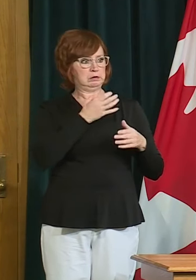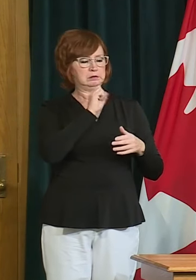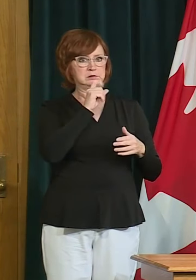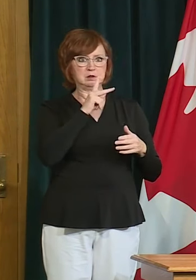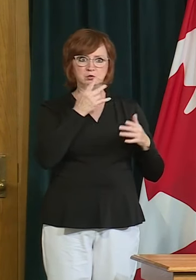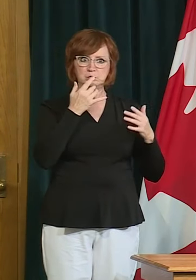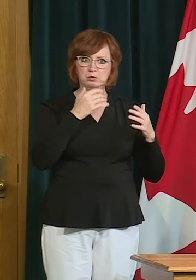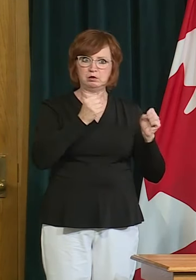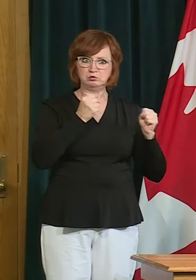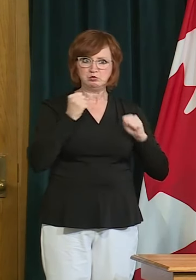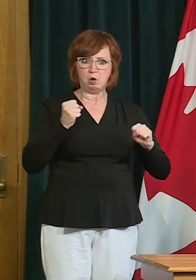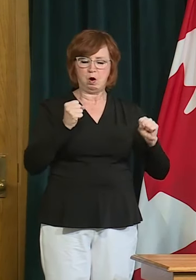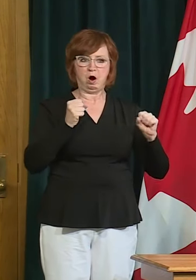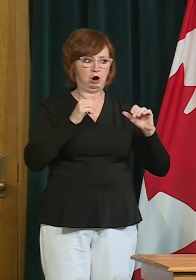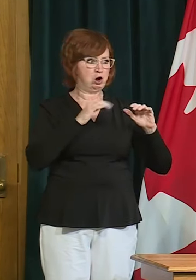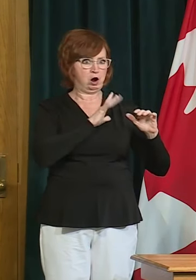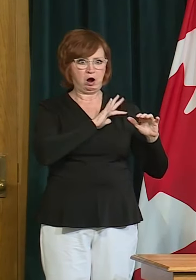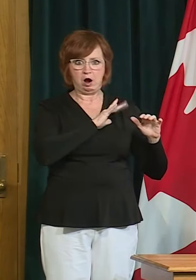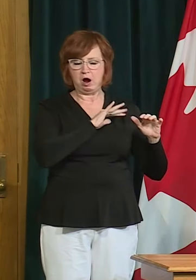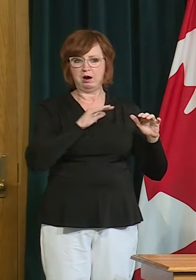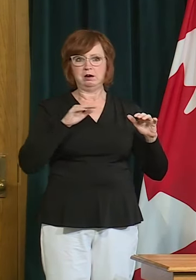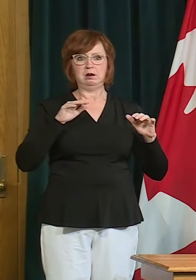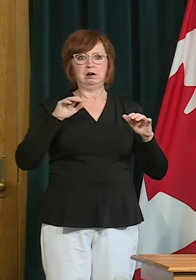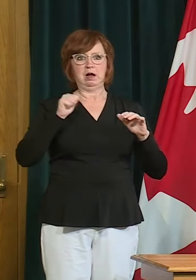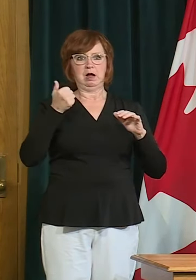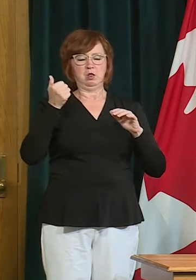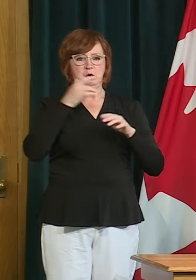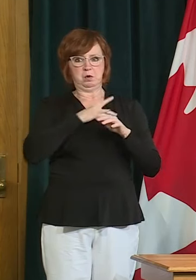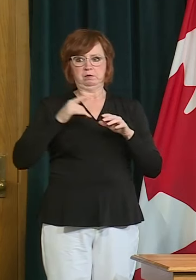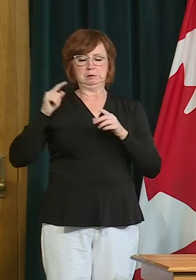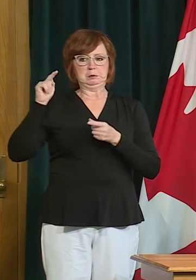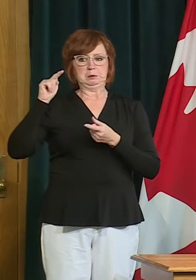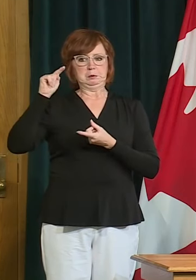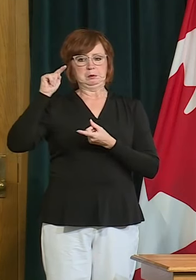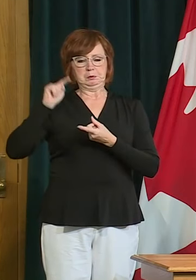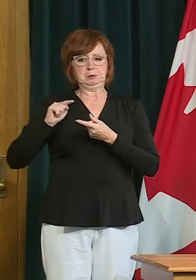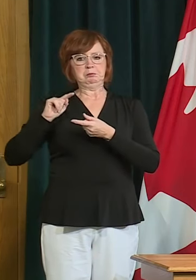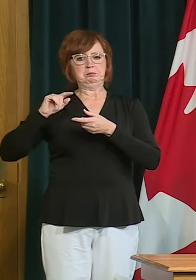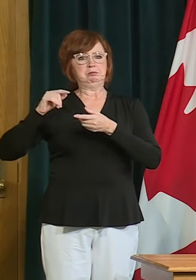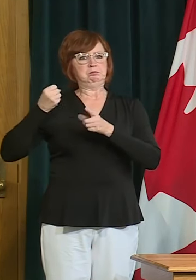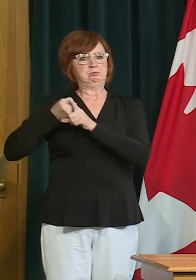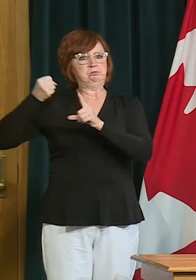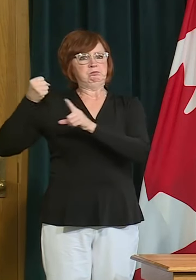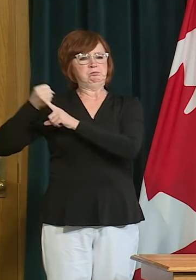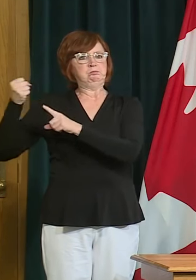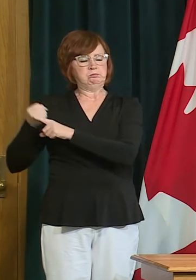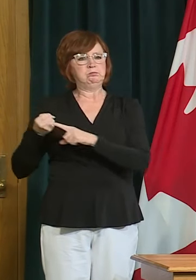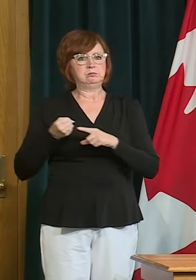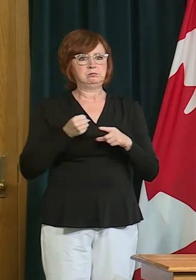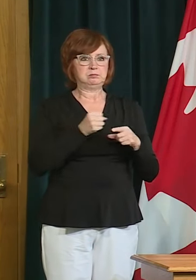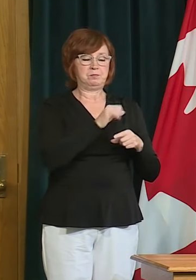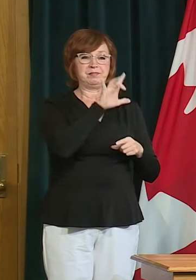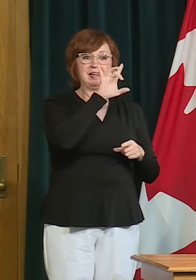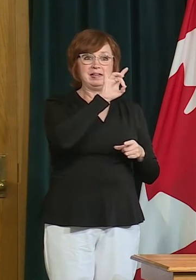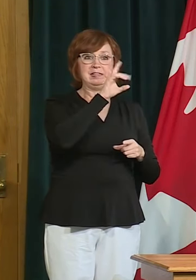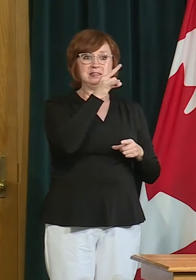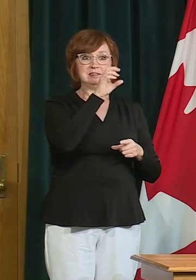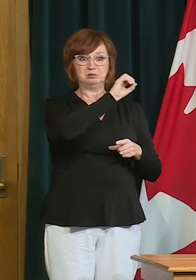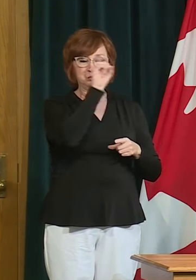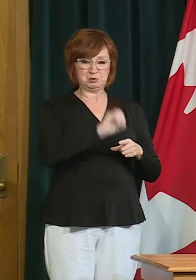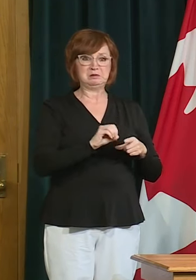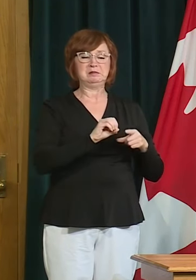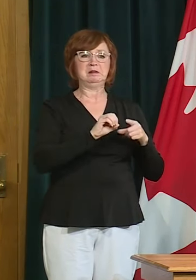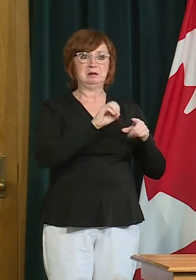87 percent of Saskatchewan workers were able to keep working throughout this pandemic and now with more businesses